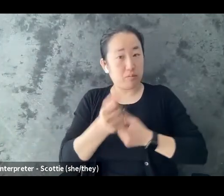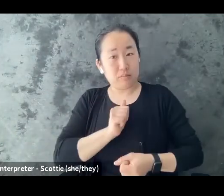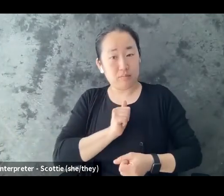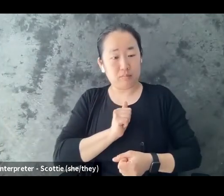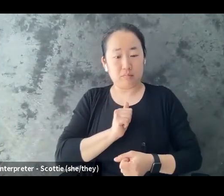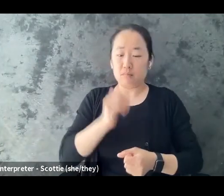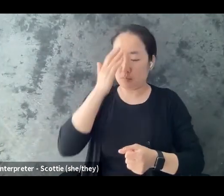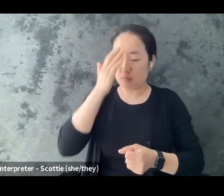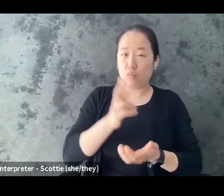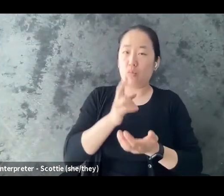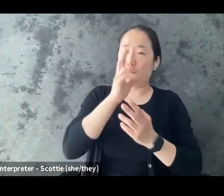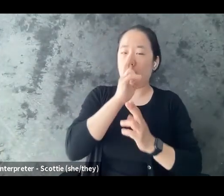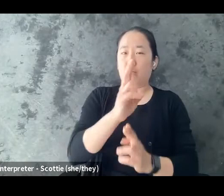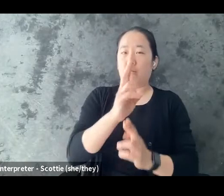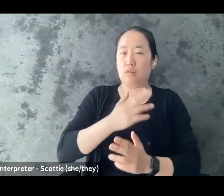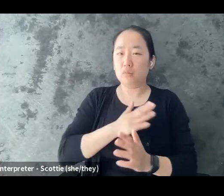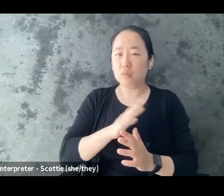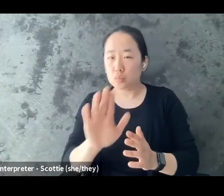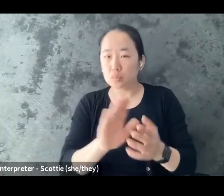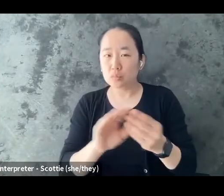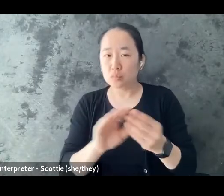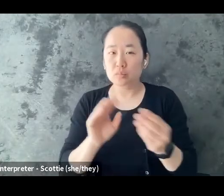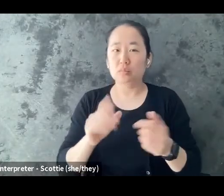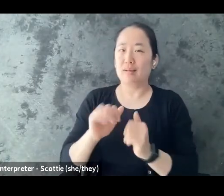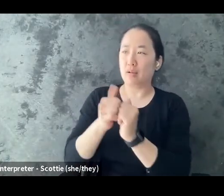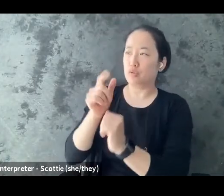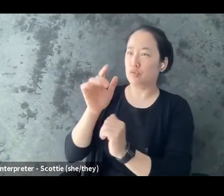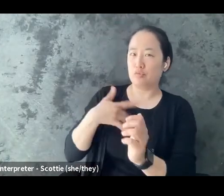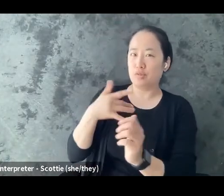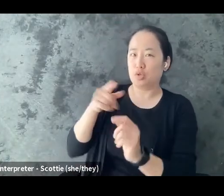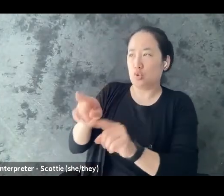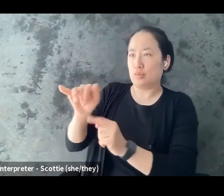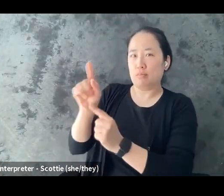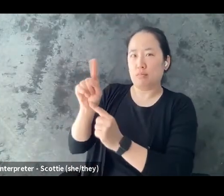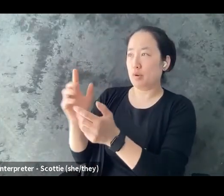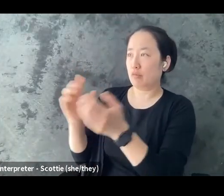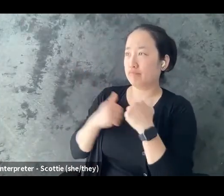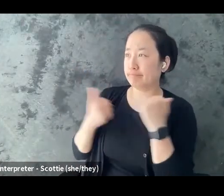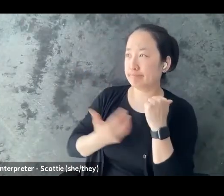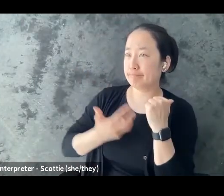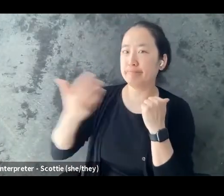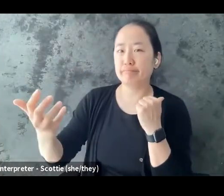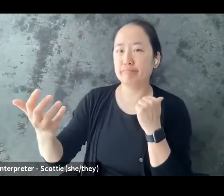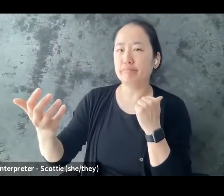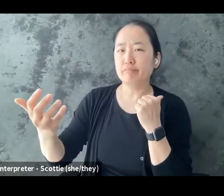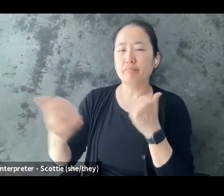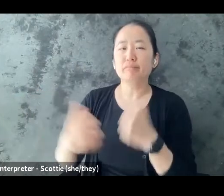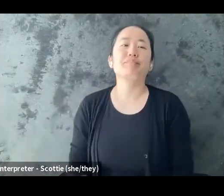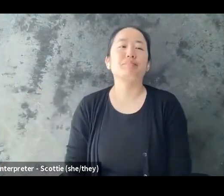you're feeling in that moment can be an important part of the process too so maybe through